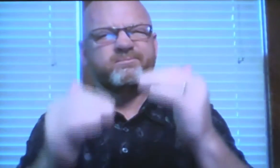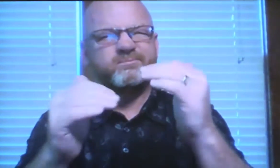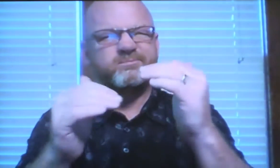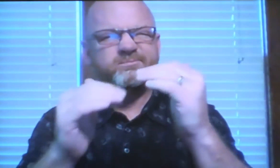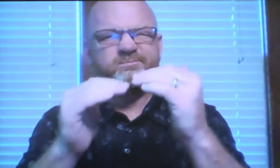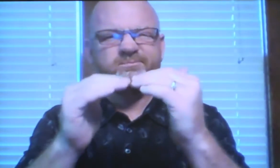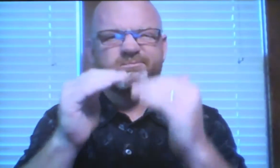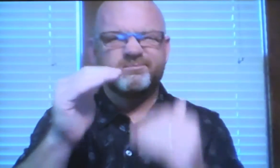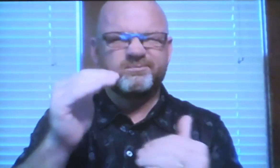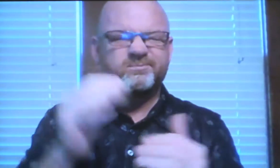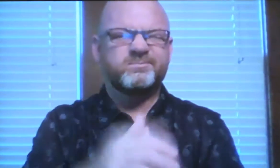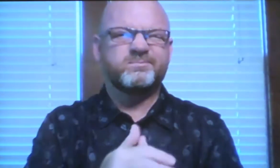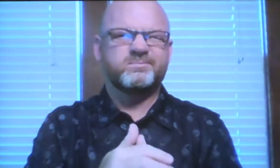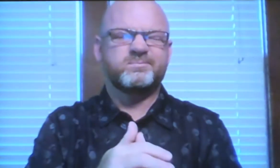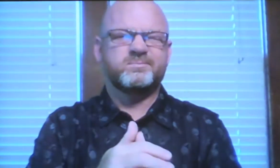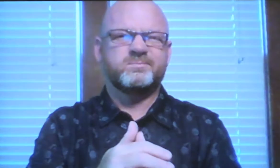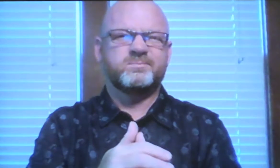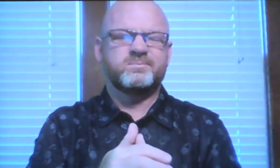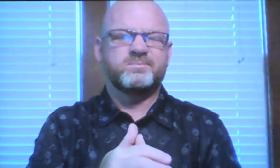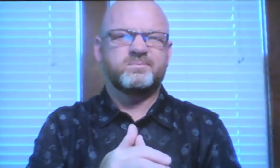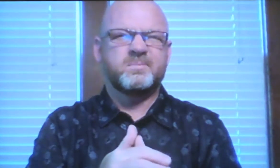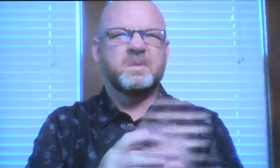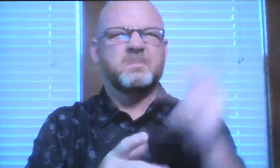inspiration. And then progress slows.